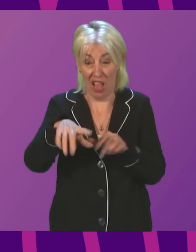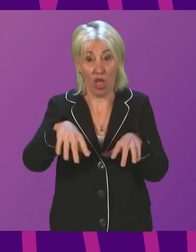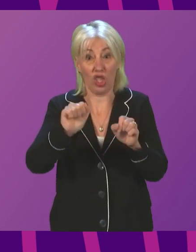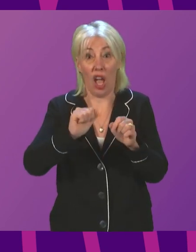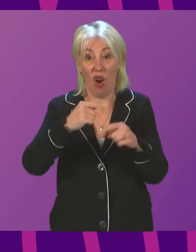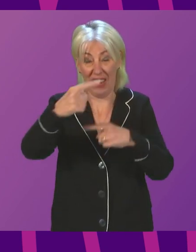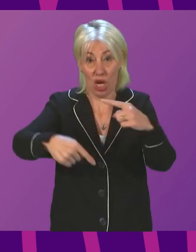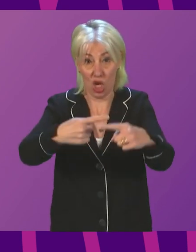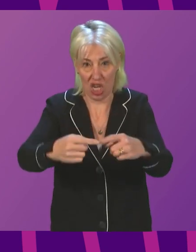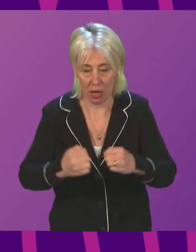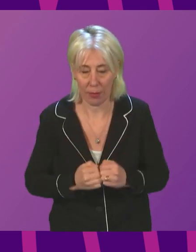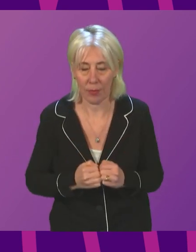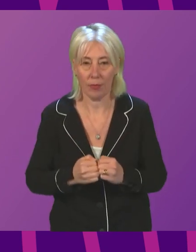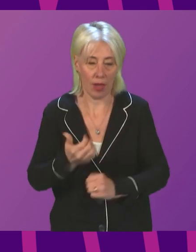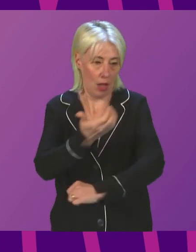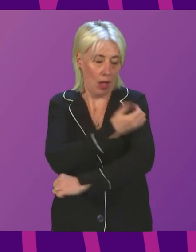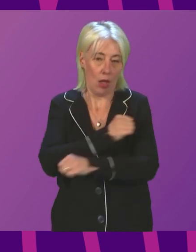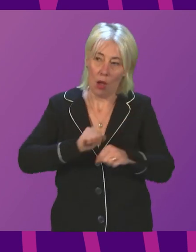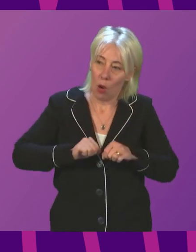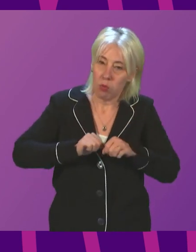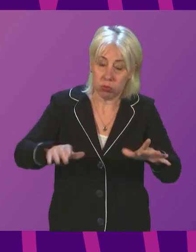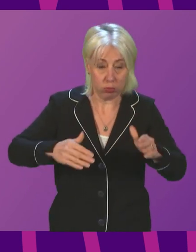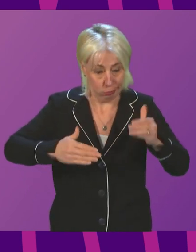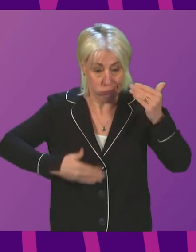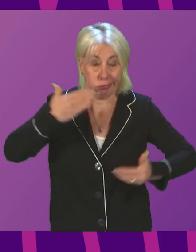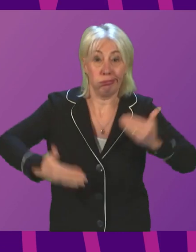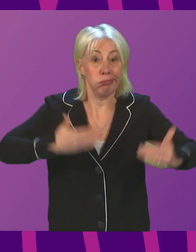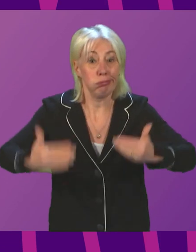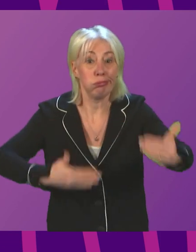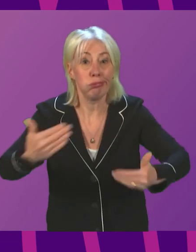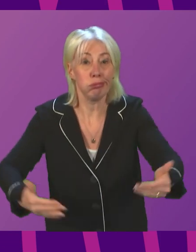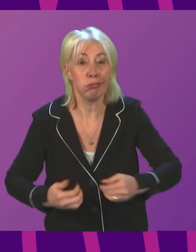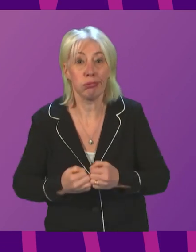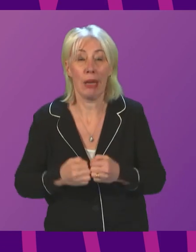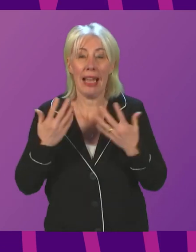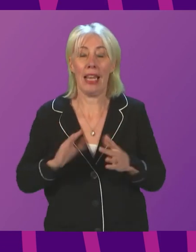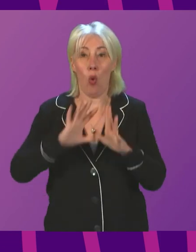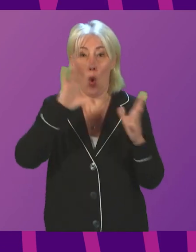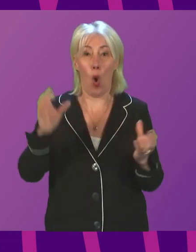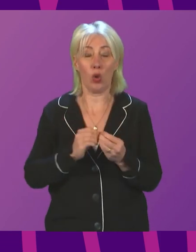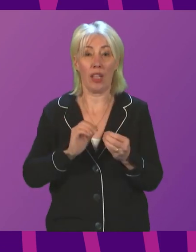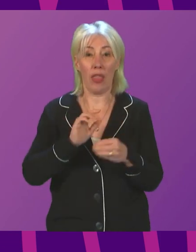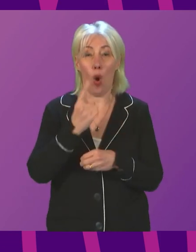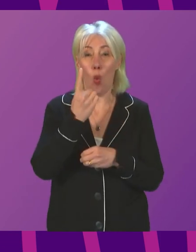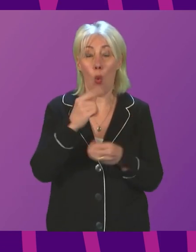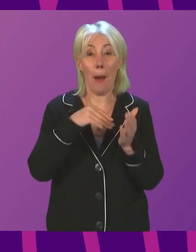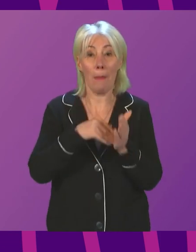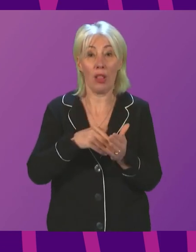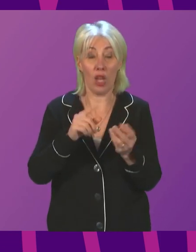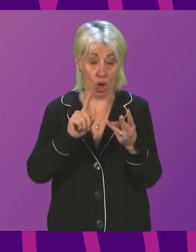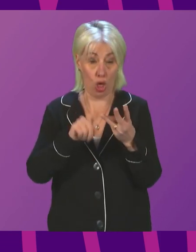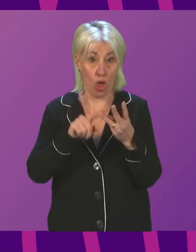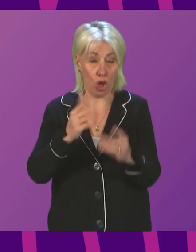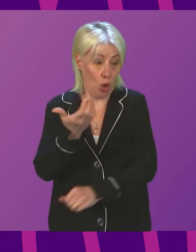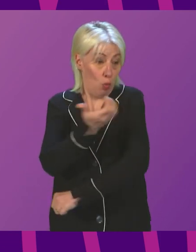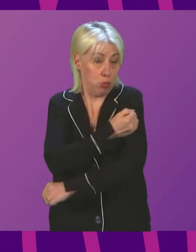The vaccination programme is continuing at considerable pace. We have now administered in total more than 1 million boosters and third